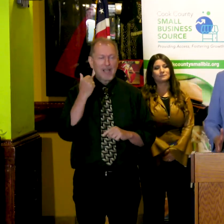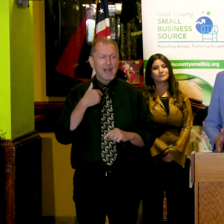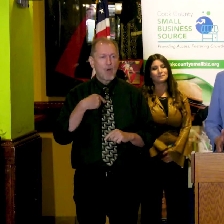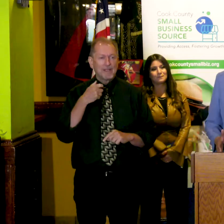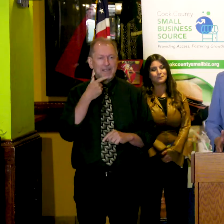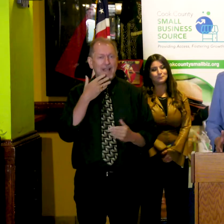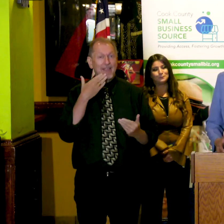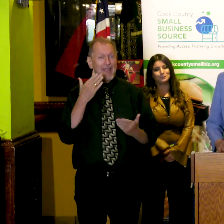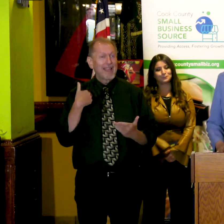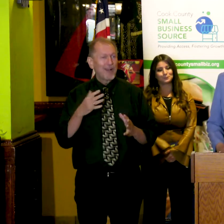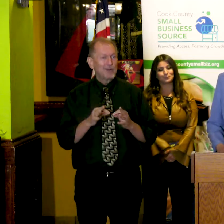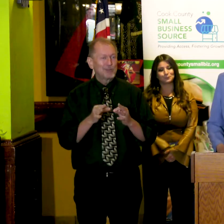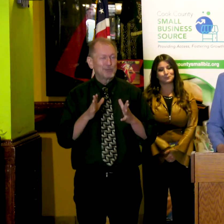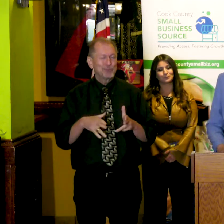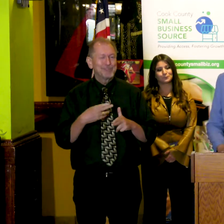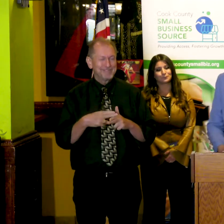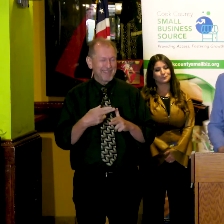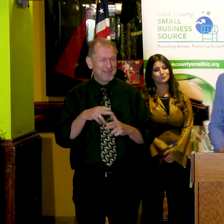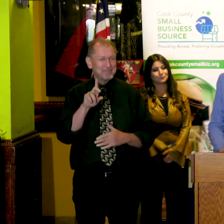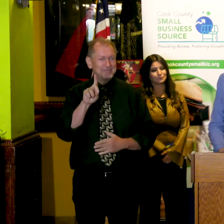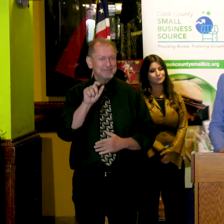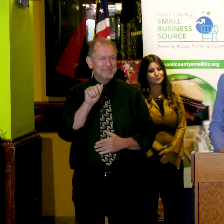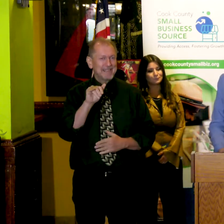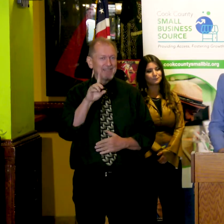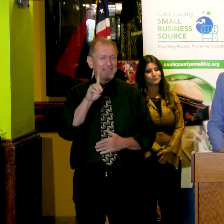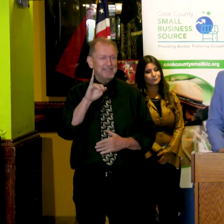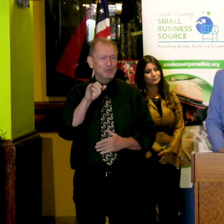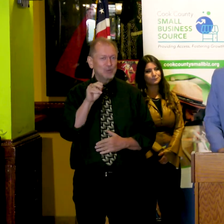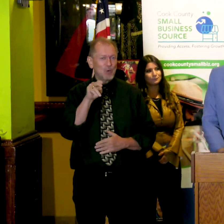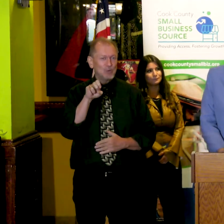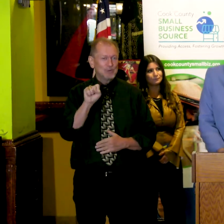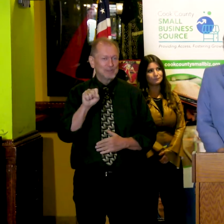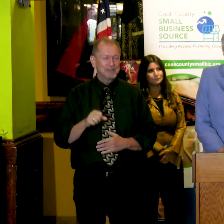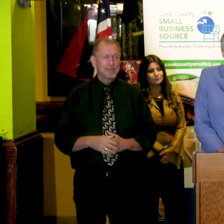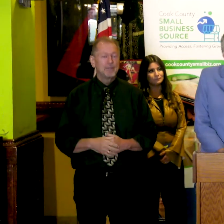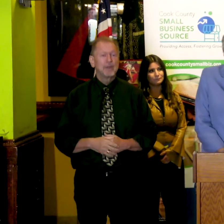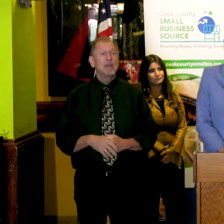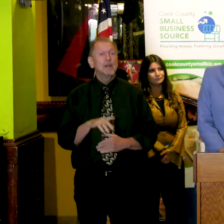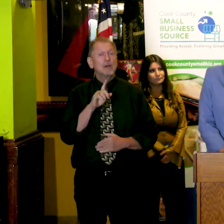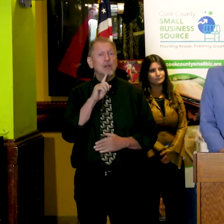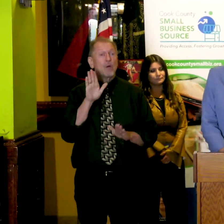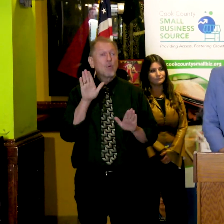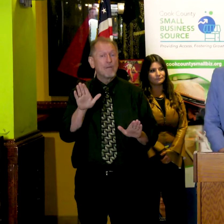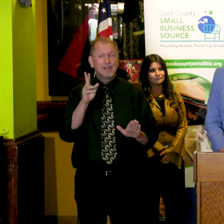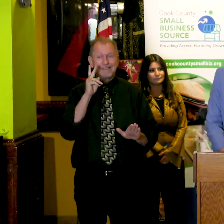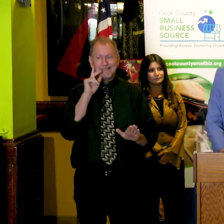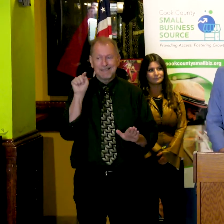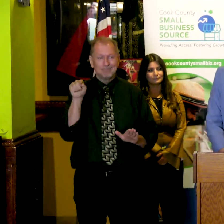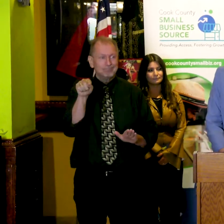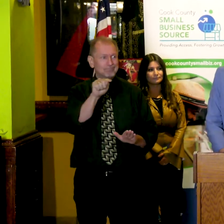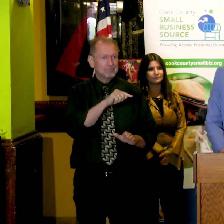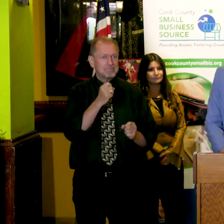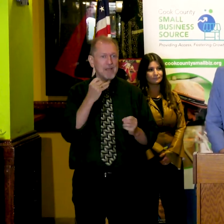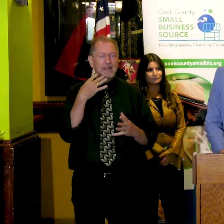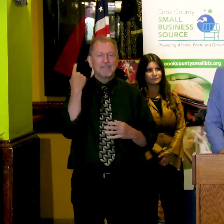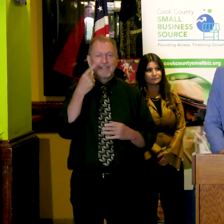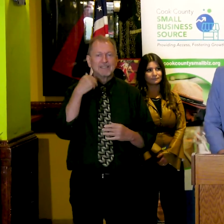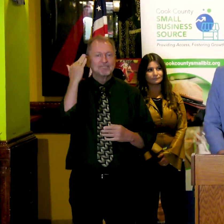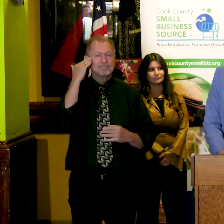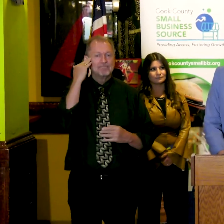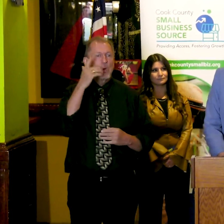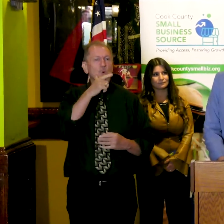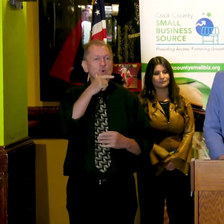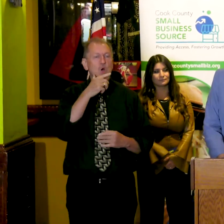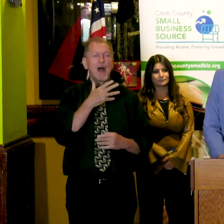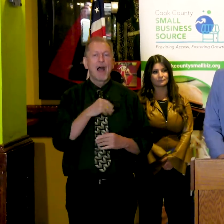like to thank David Jones, our sign language interpreter this morning. It's great to see so many familiar faces and partners on this special